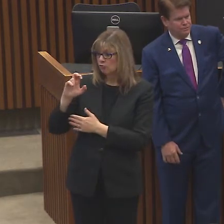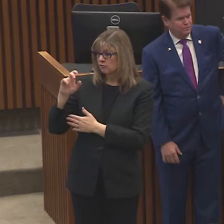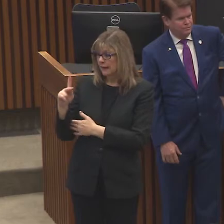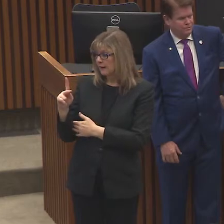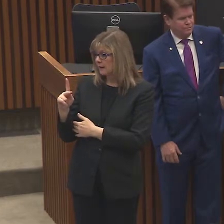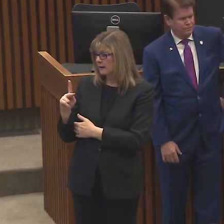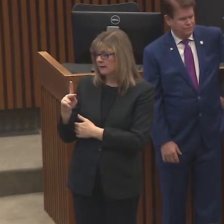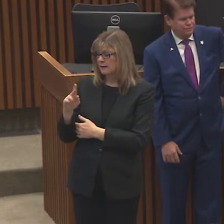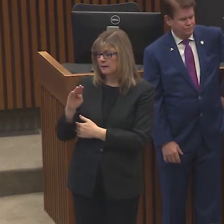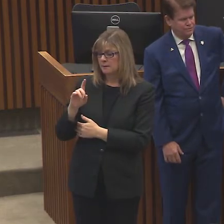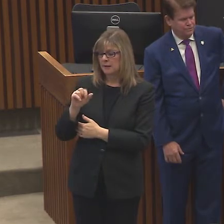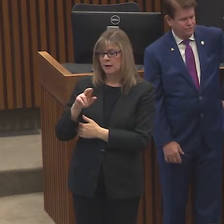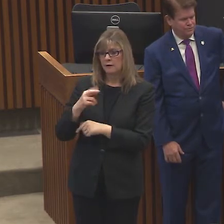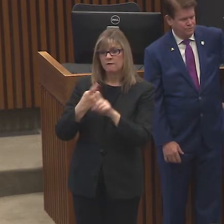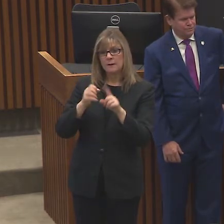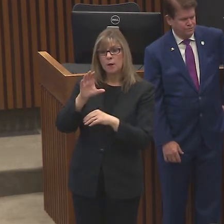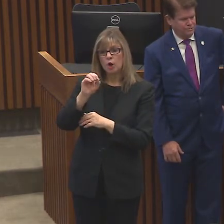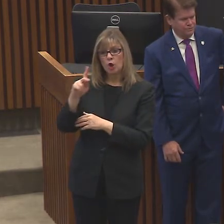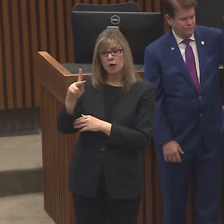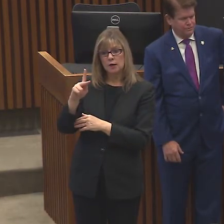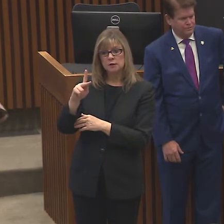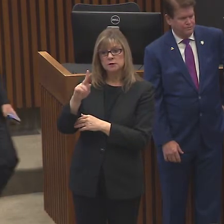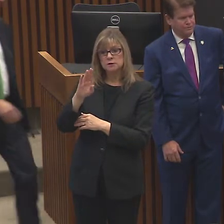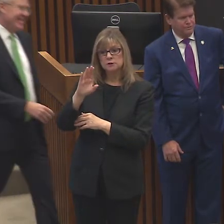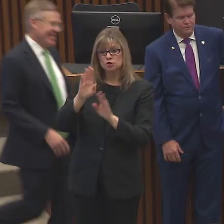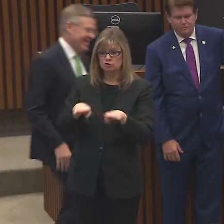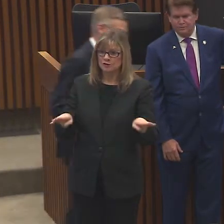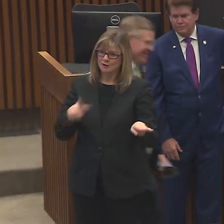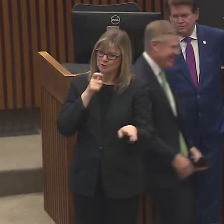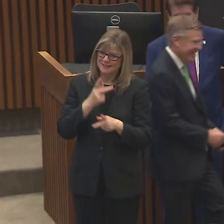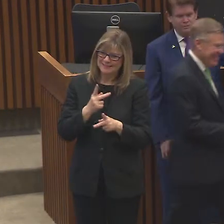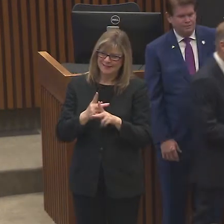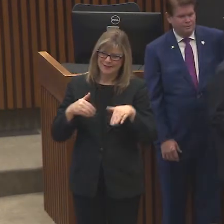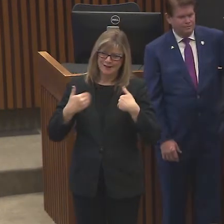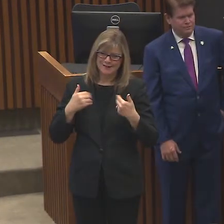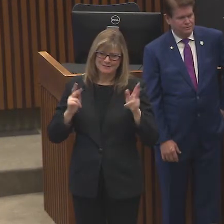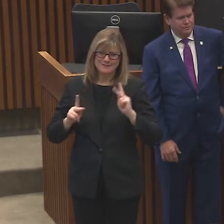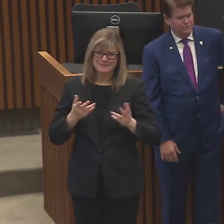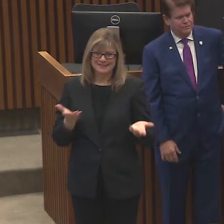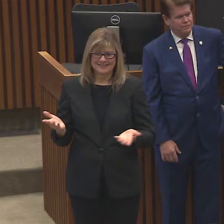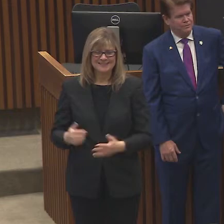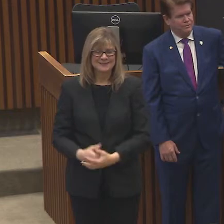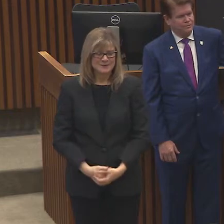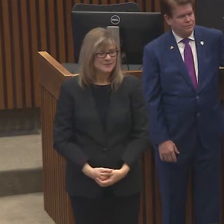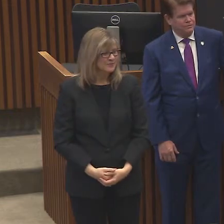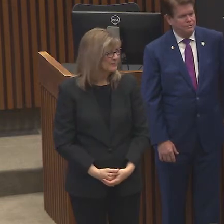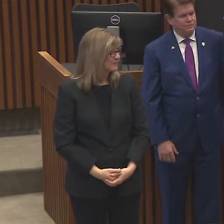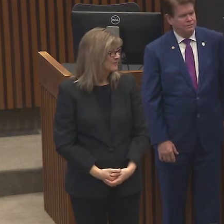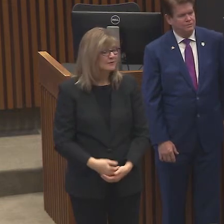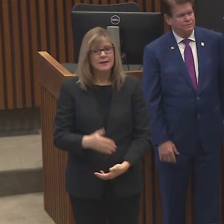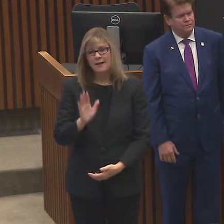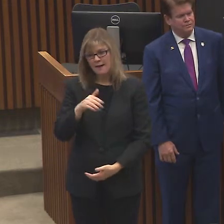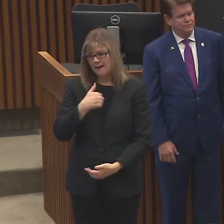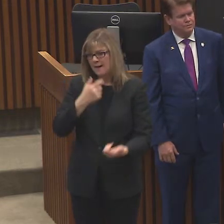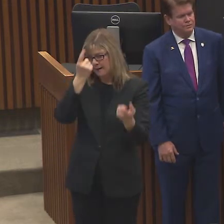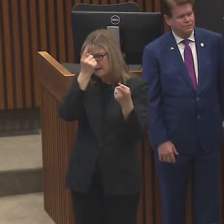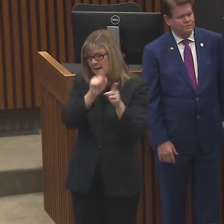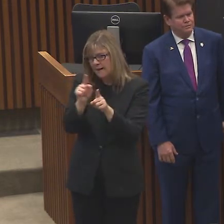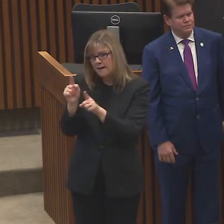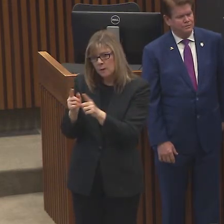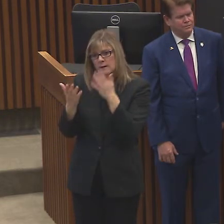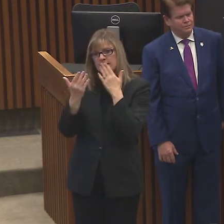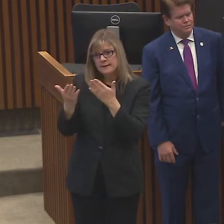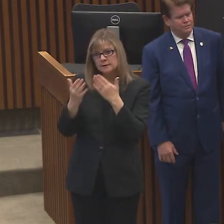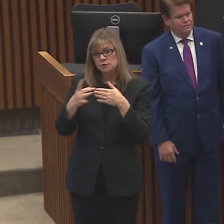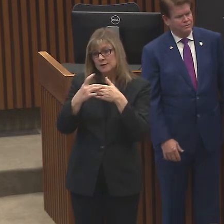Rick Merrill from Cook Children's who takes care of the youngest among us. Well, I too echo our thanks to the leadership. It's